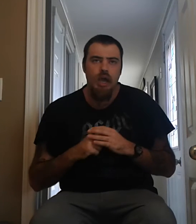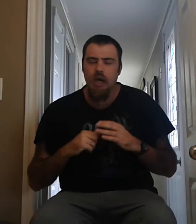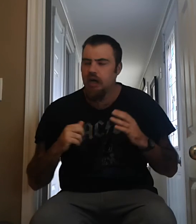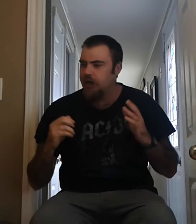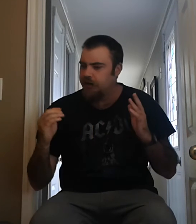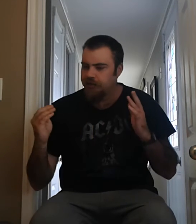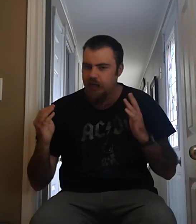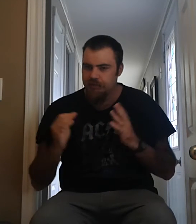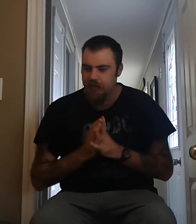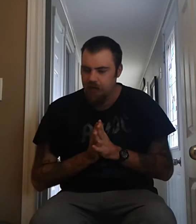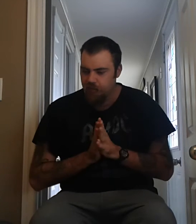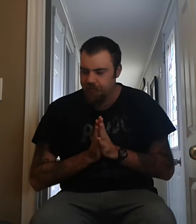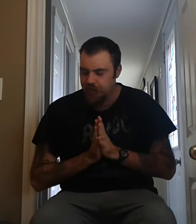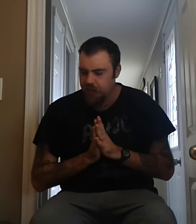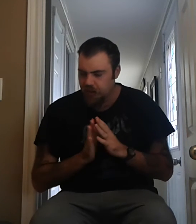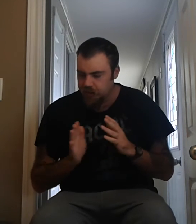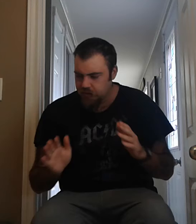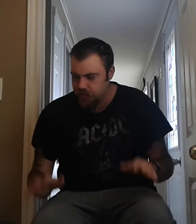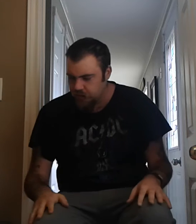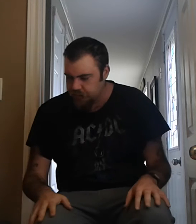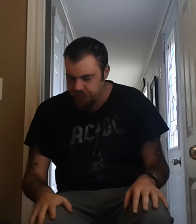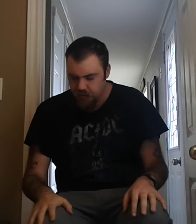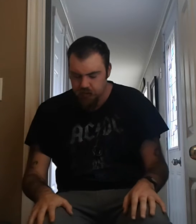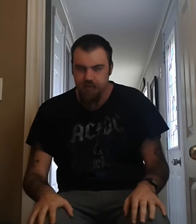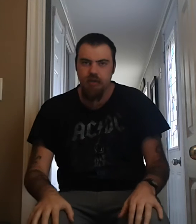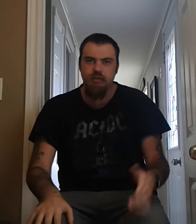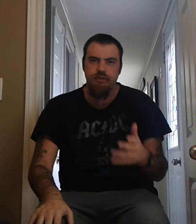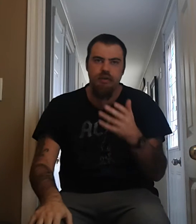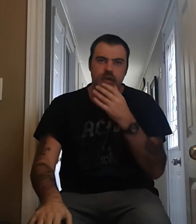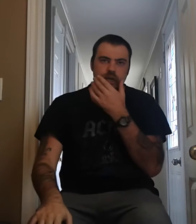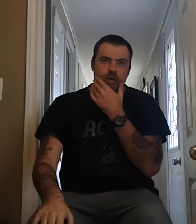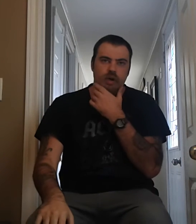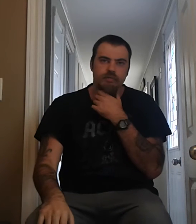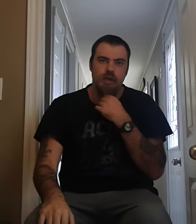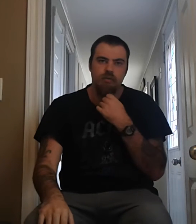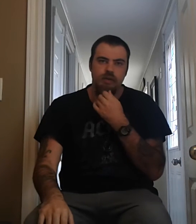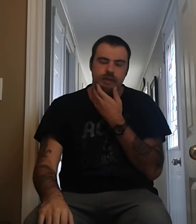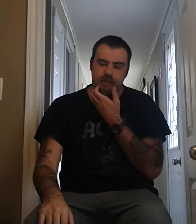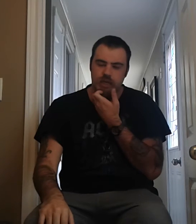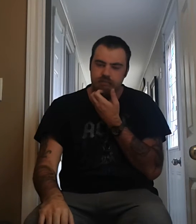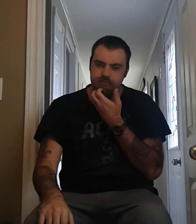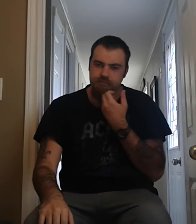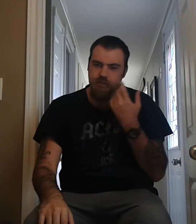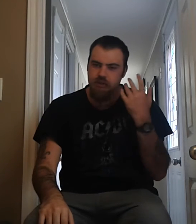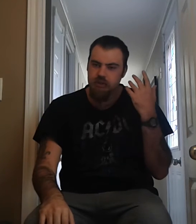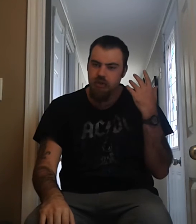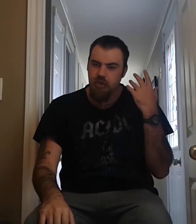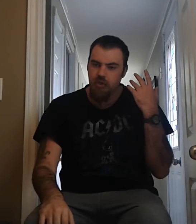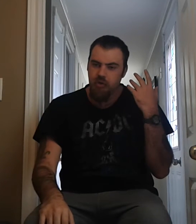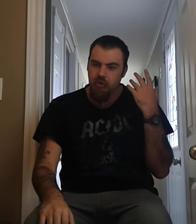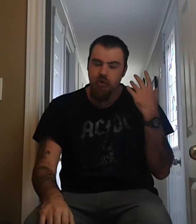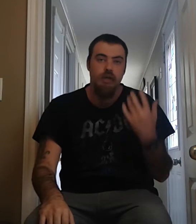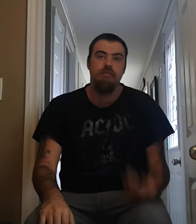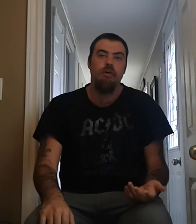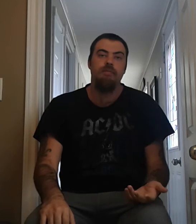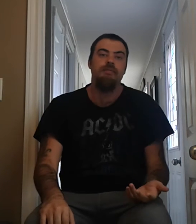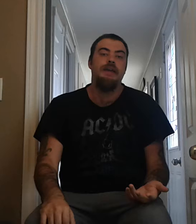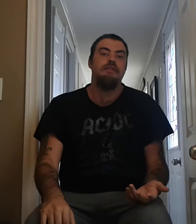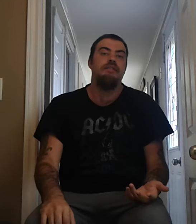I don't have that one. Because the only song I know off that one is Rock and Roll Fantasy,